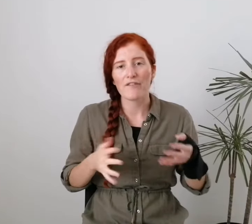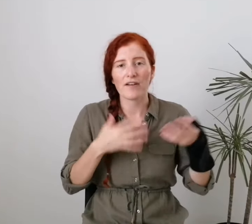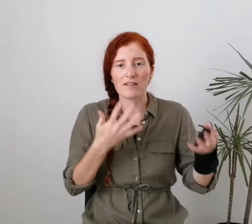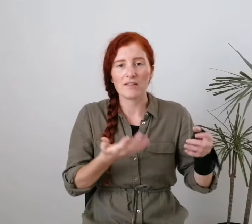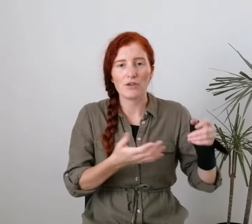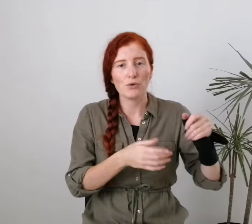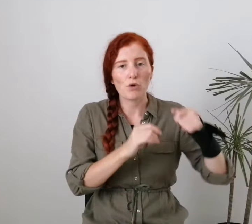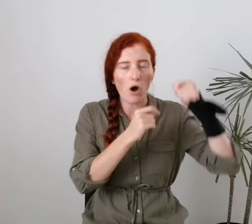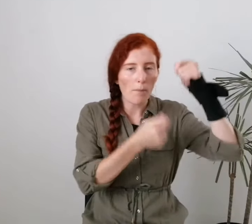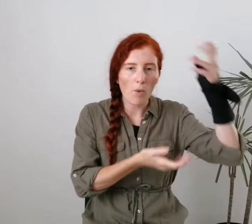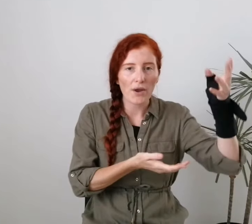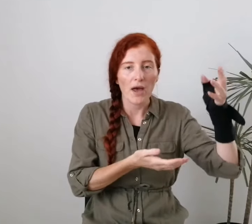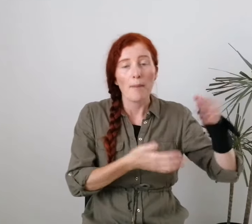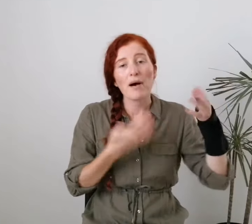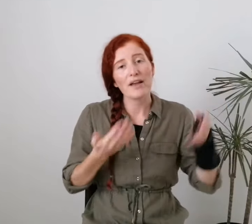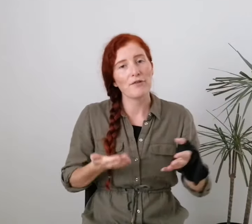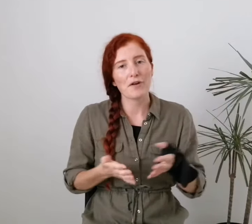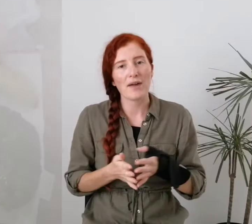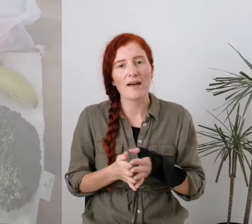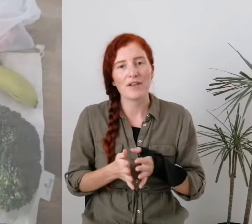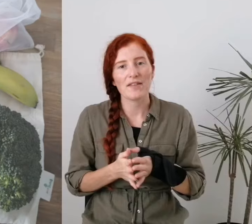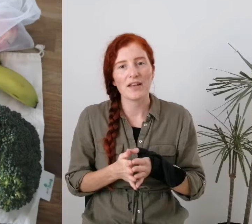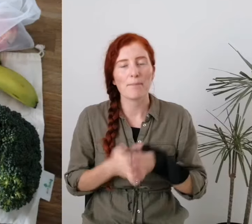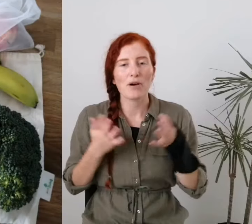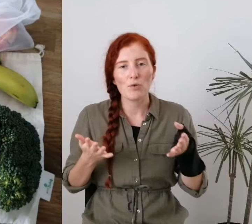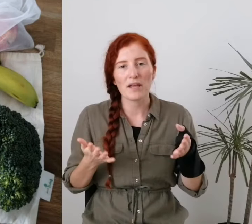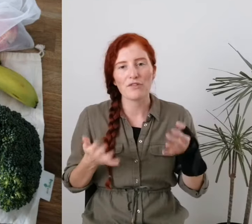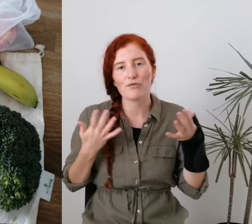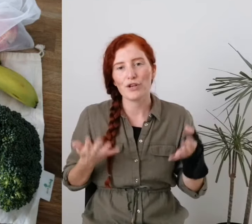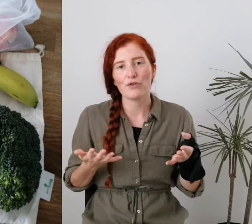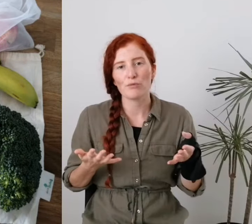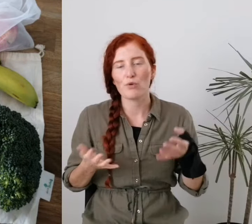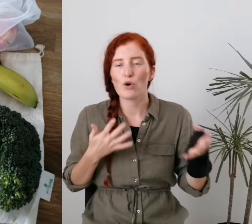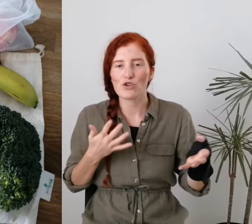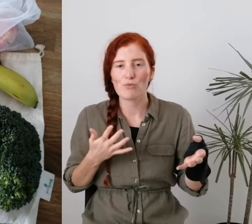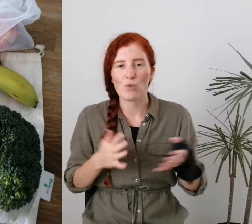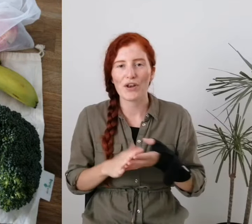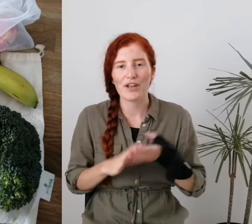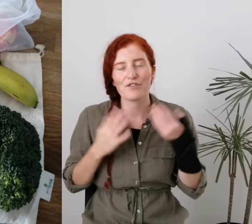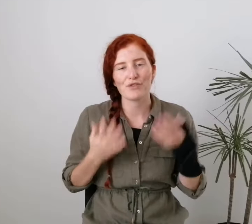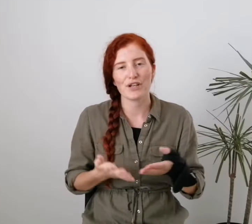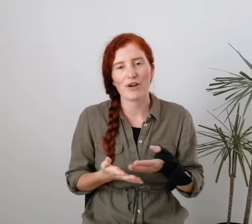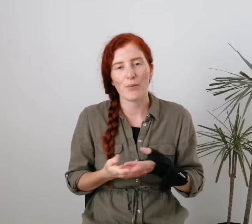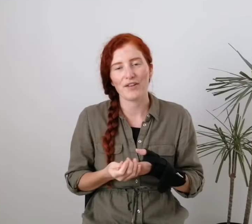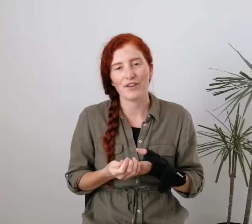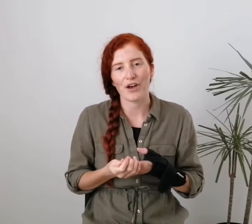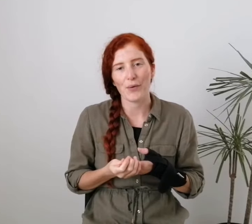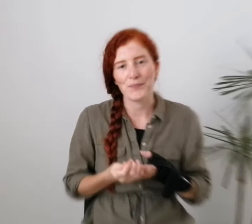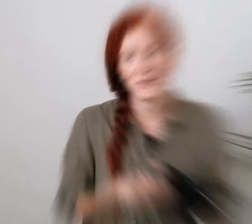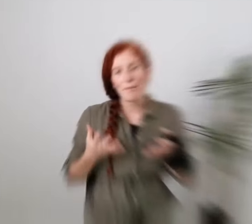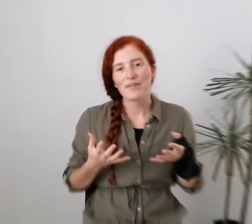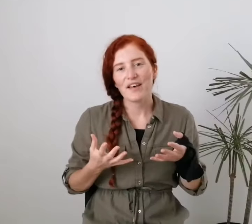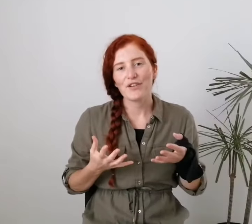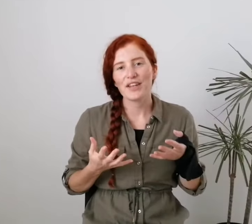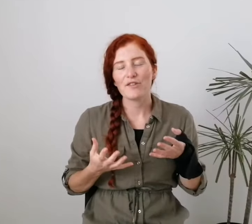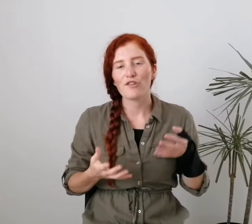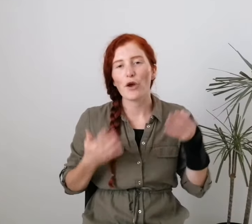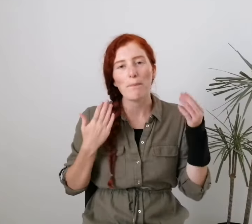a fancy new cotton one. But if you don't have anything, by all means, a reusable, washable one is a really great way to go. Number seven is to go